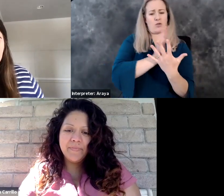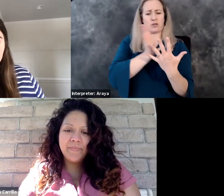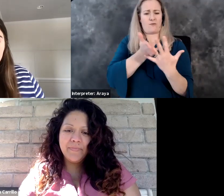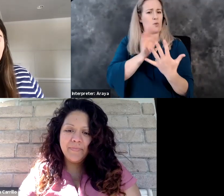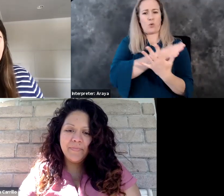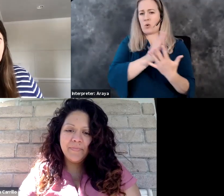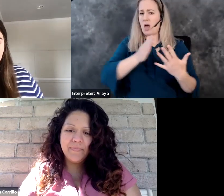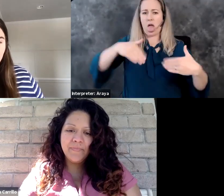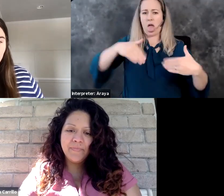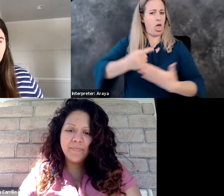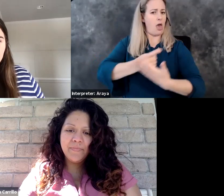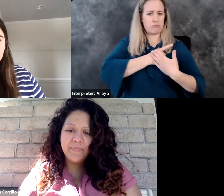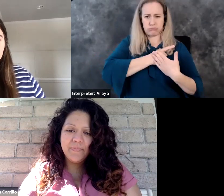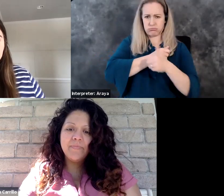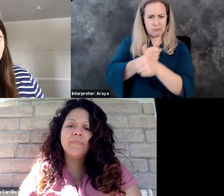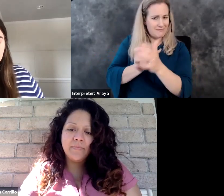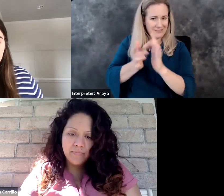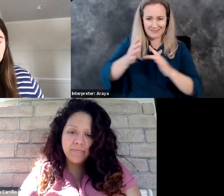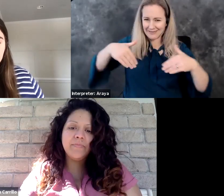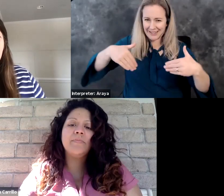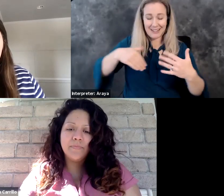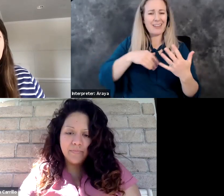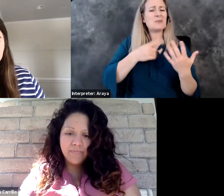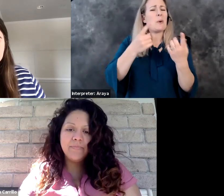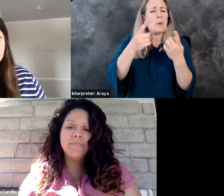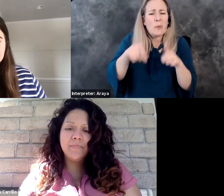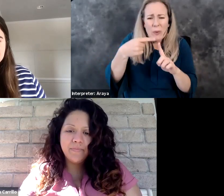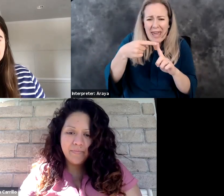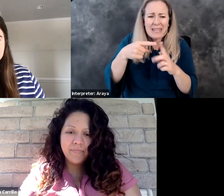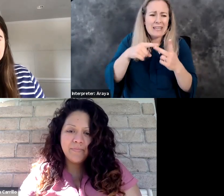to know when and where did you come to know Christ?